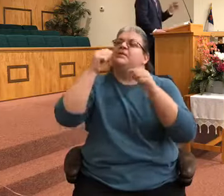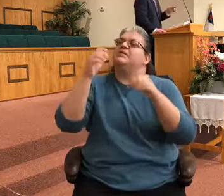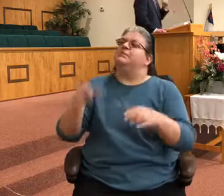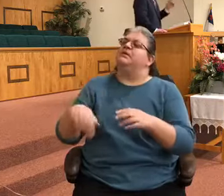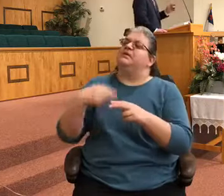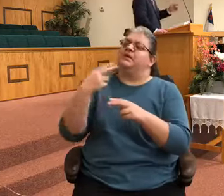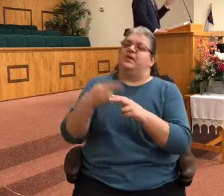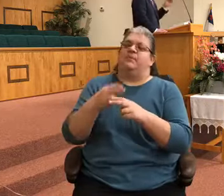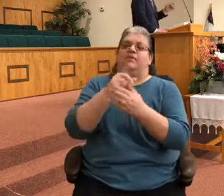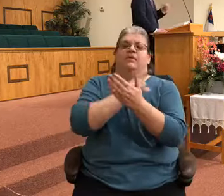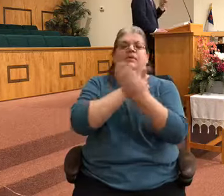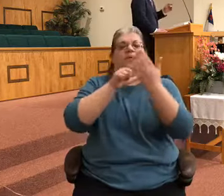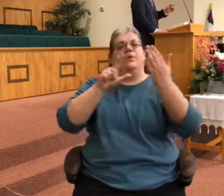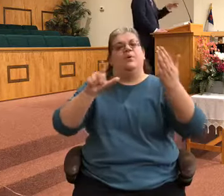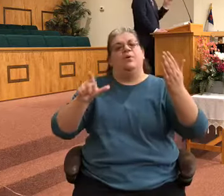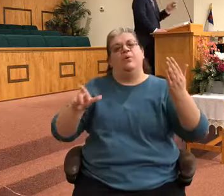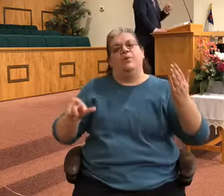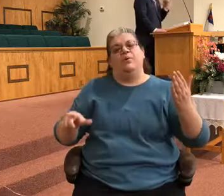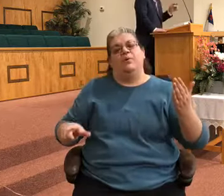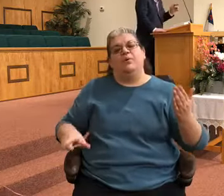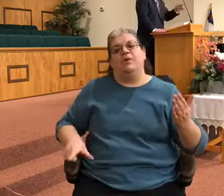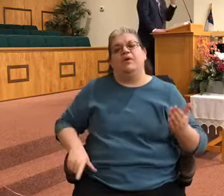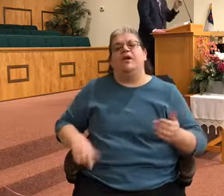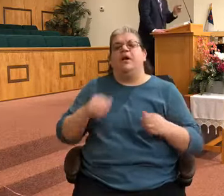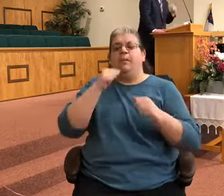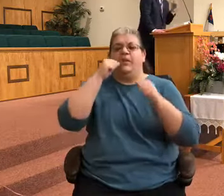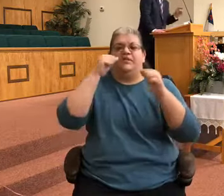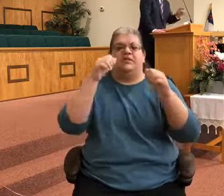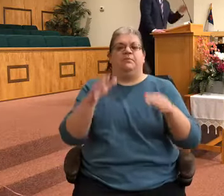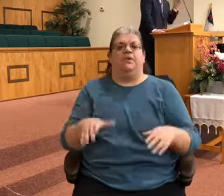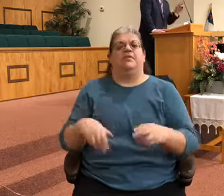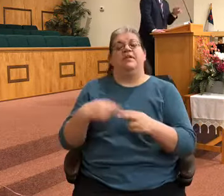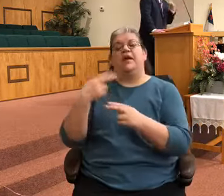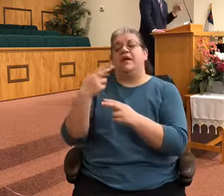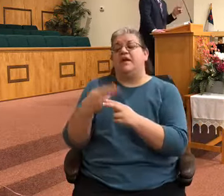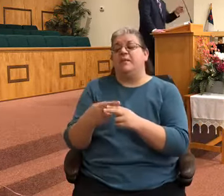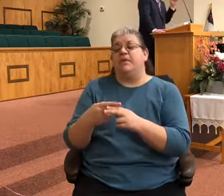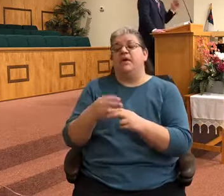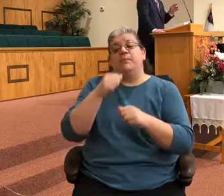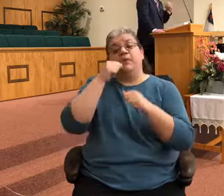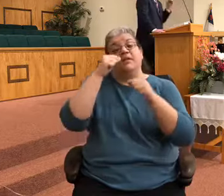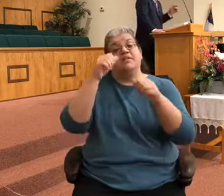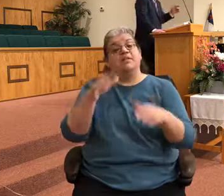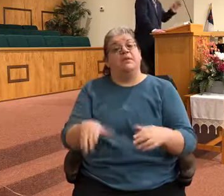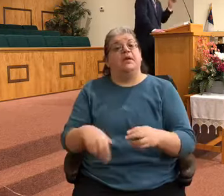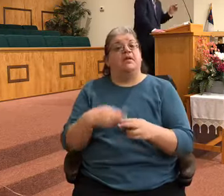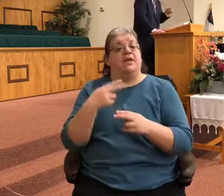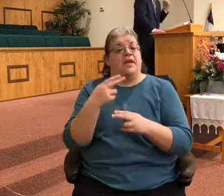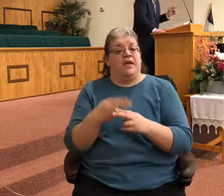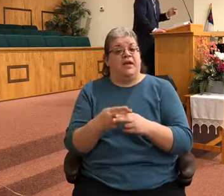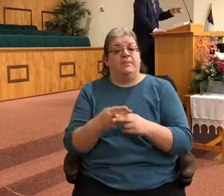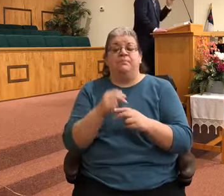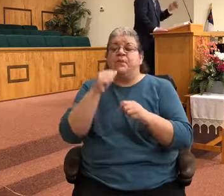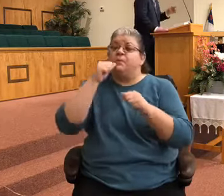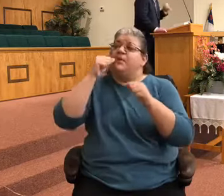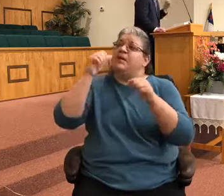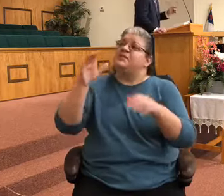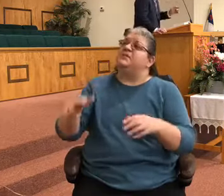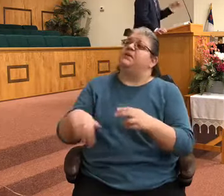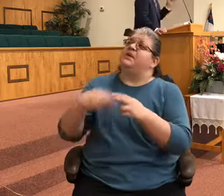the name of the Lord. Blessed be the name, blessed be the name, blessed be